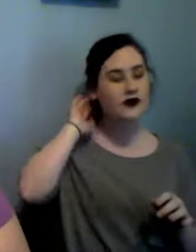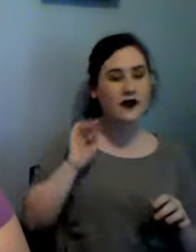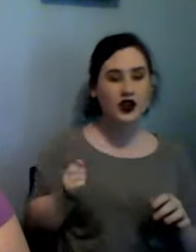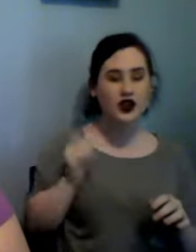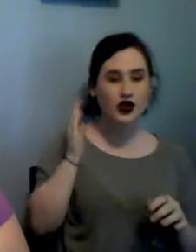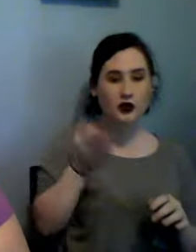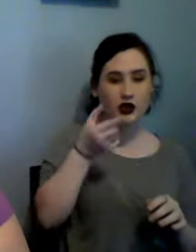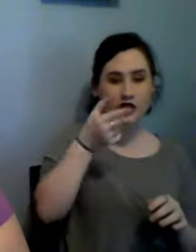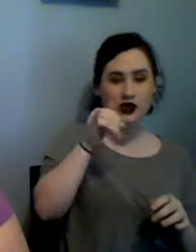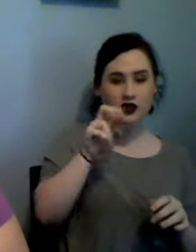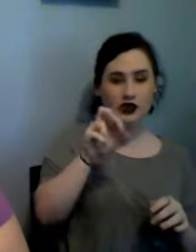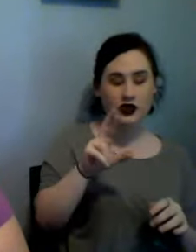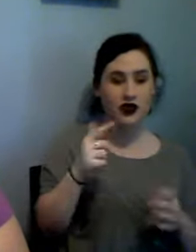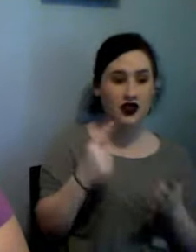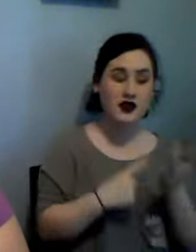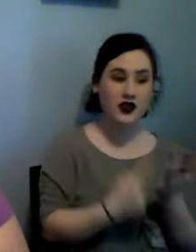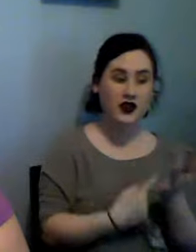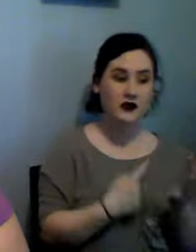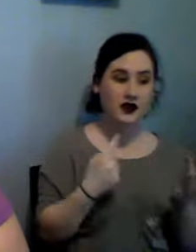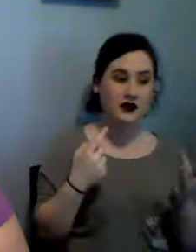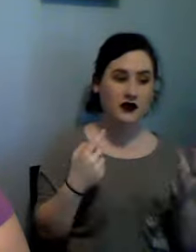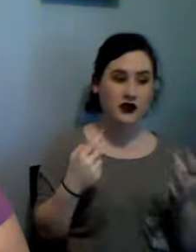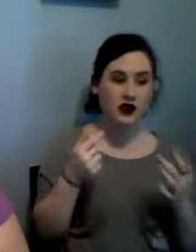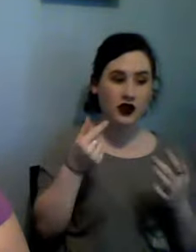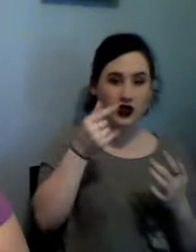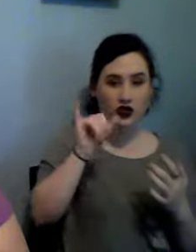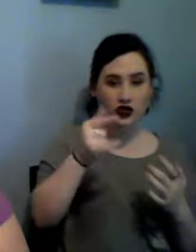Gigi sometimes and Sam